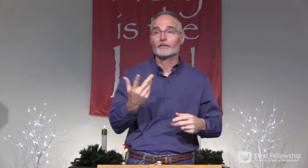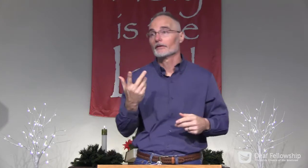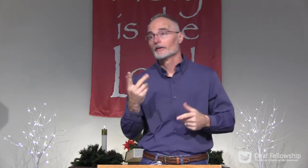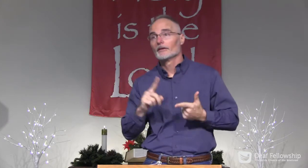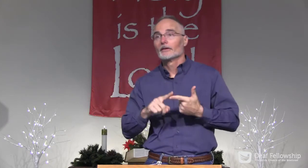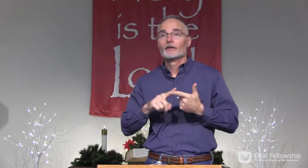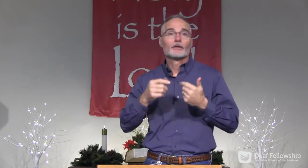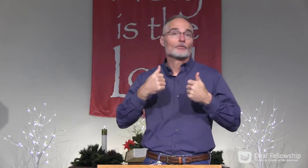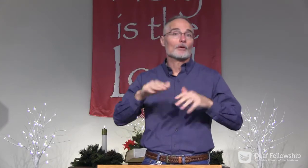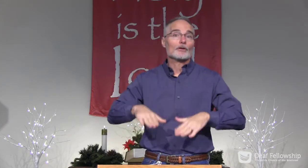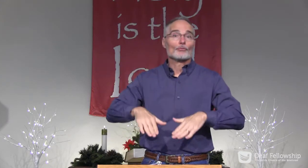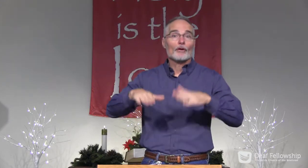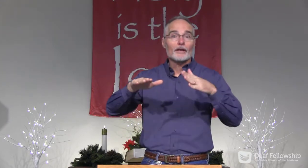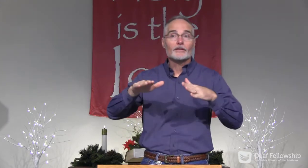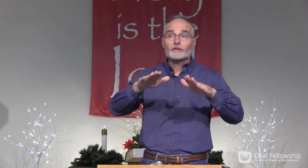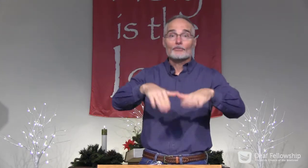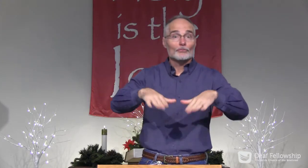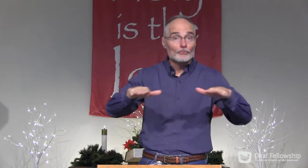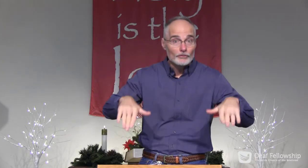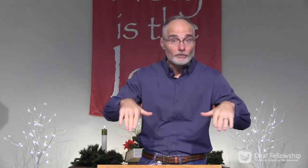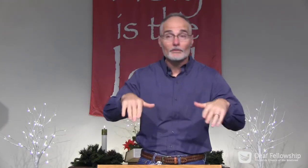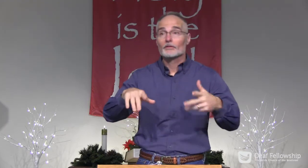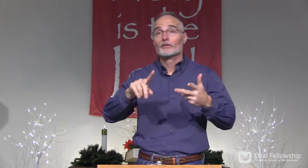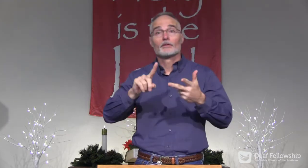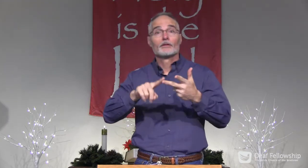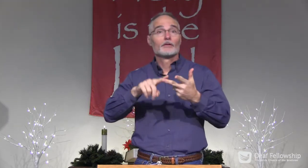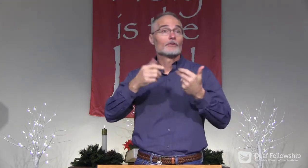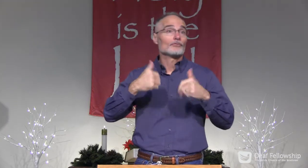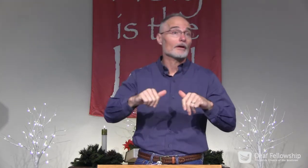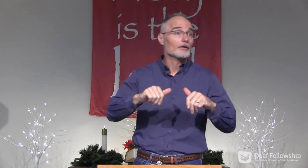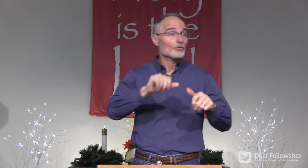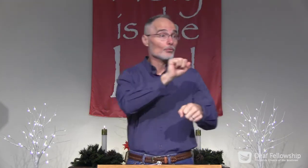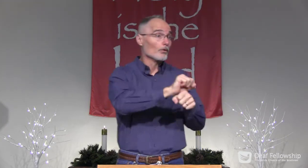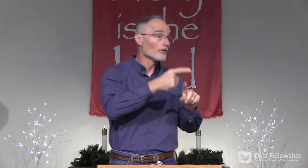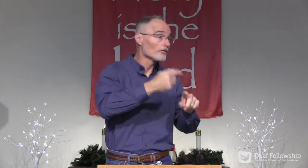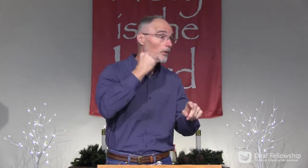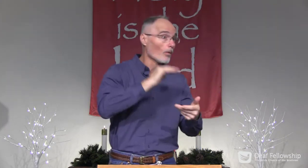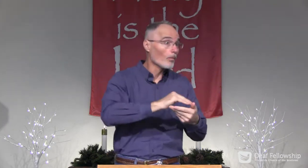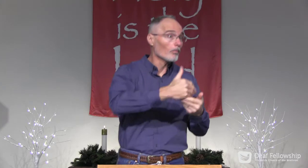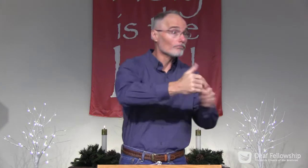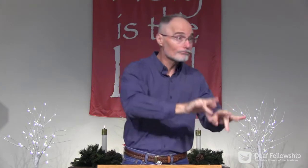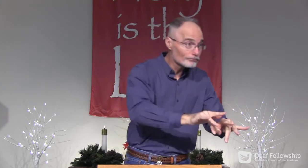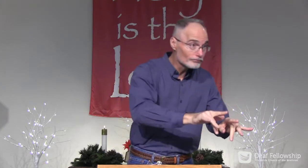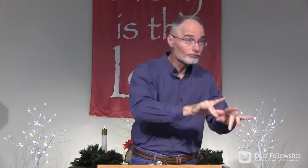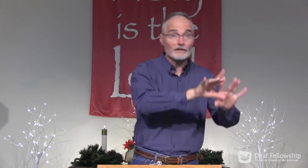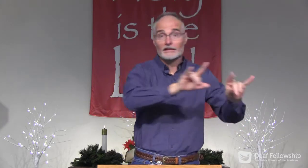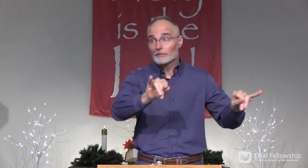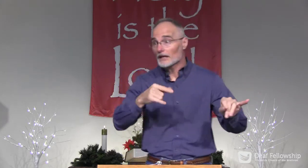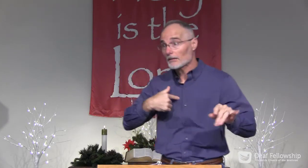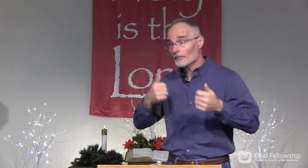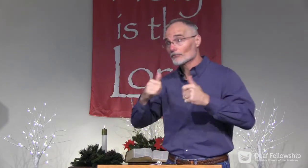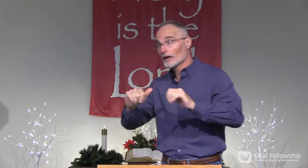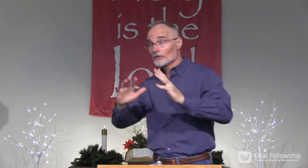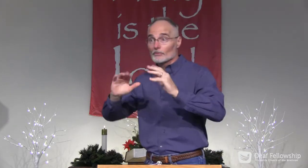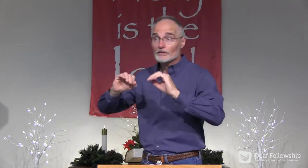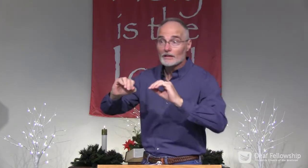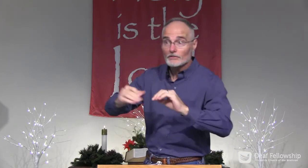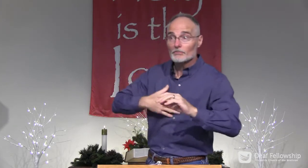we've had from quarantine, from trying to raise our children, be in a virtual environment,